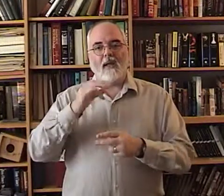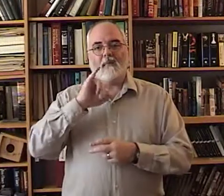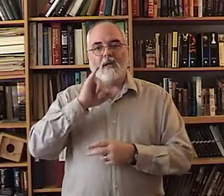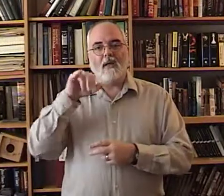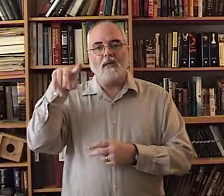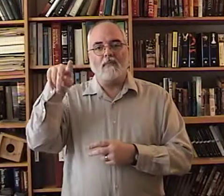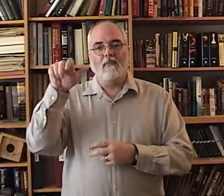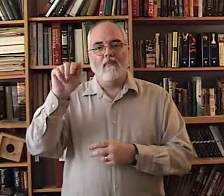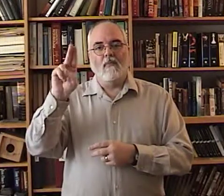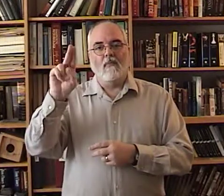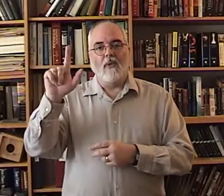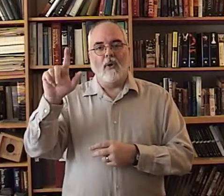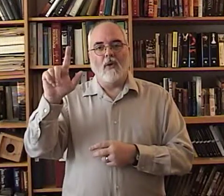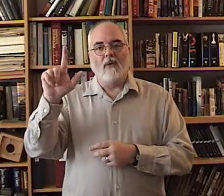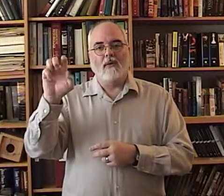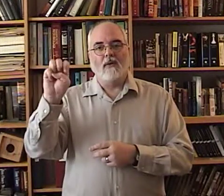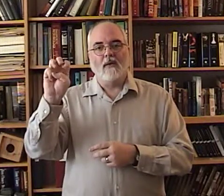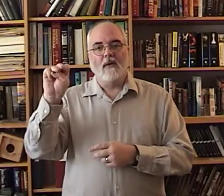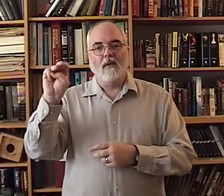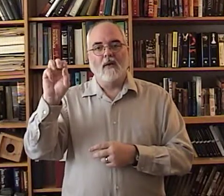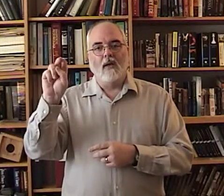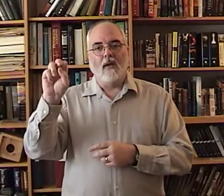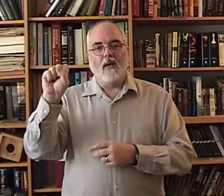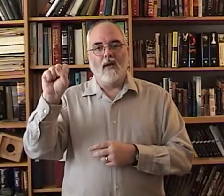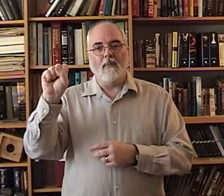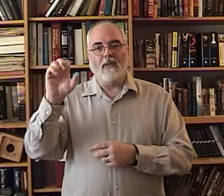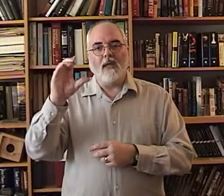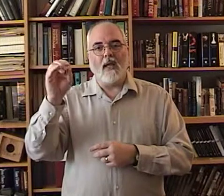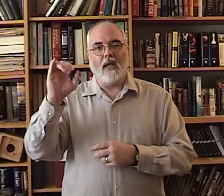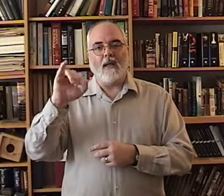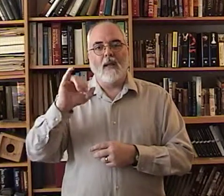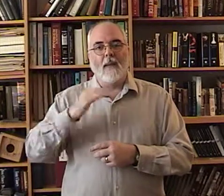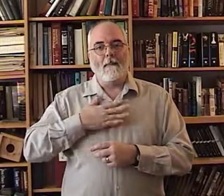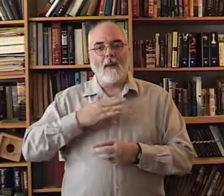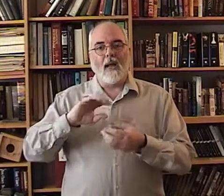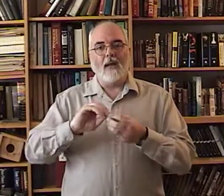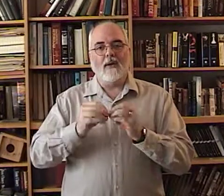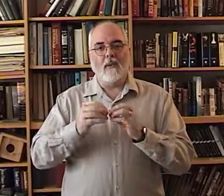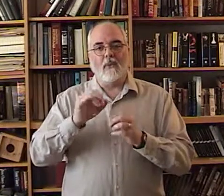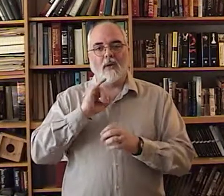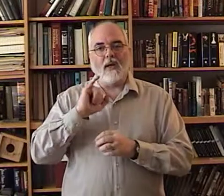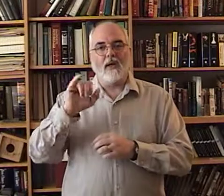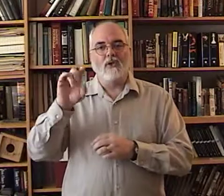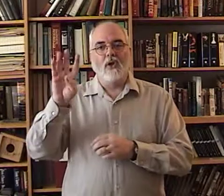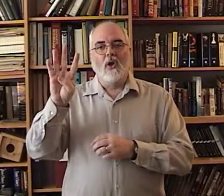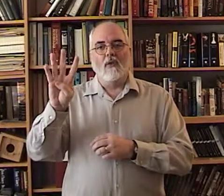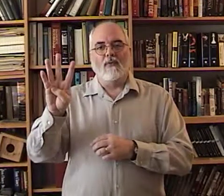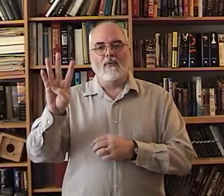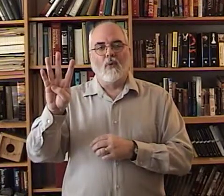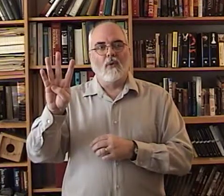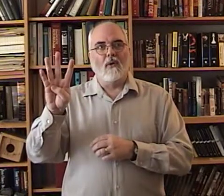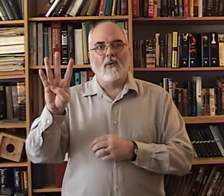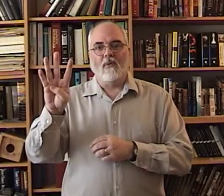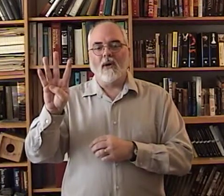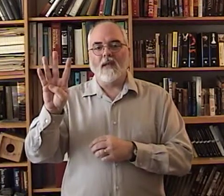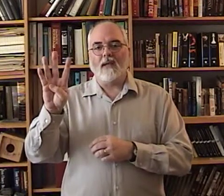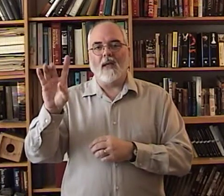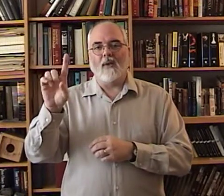is paul lemons and my number is four what did i say